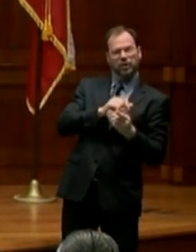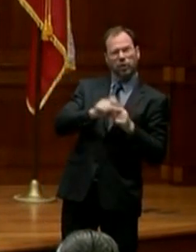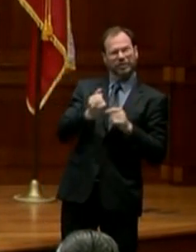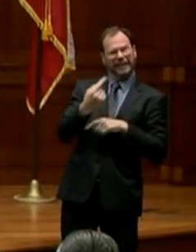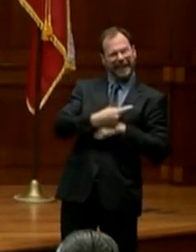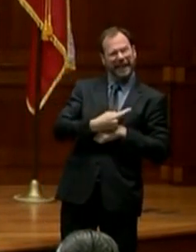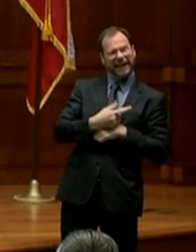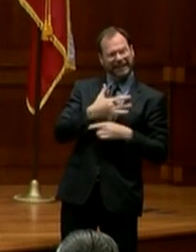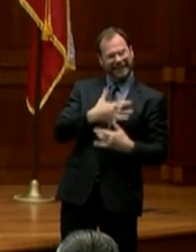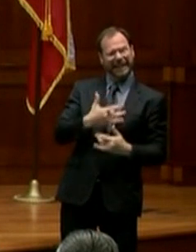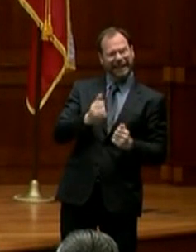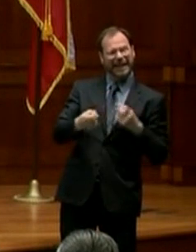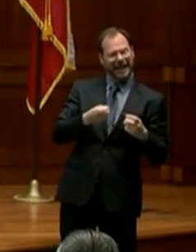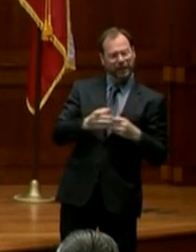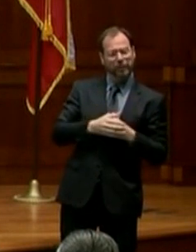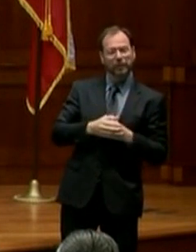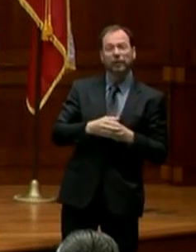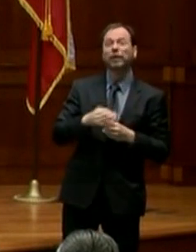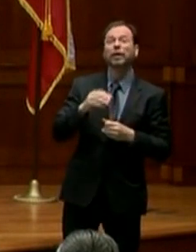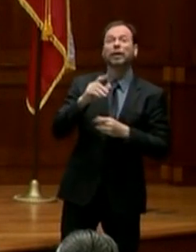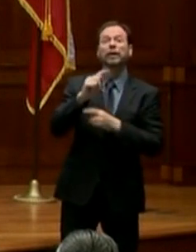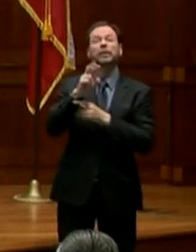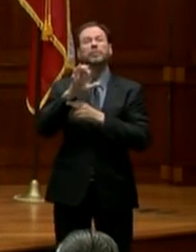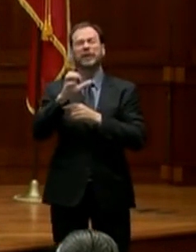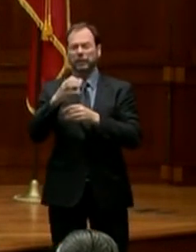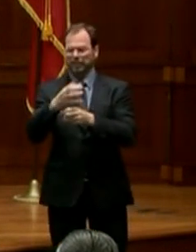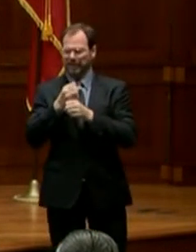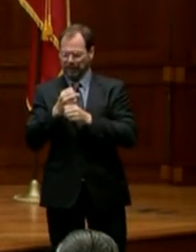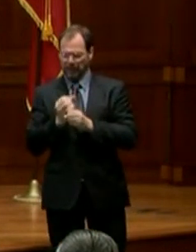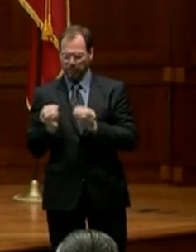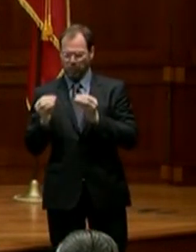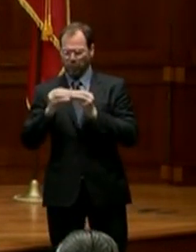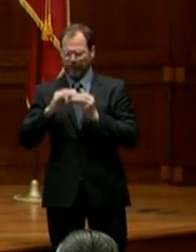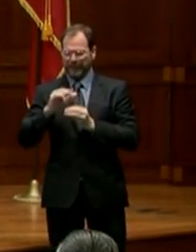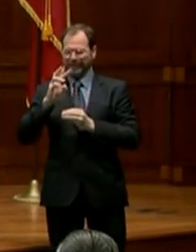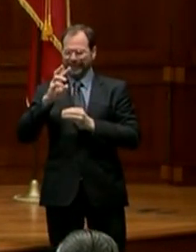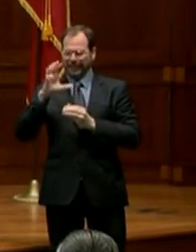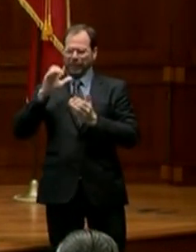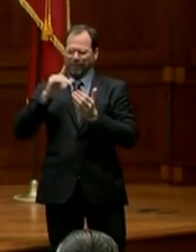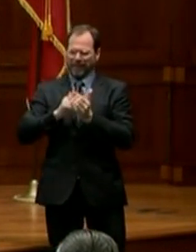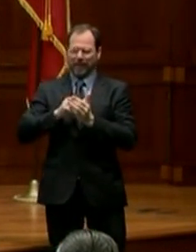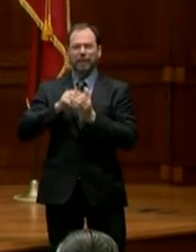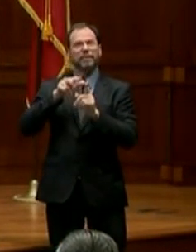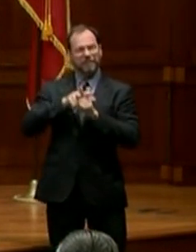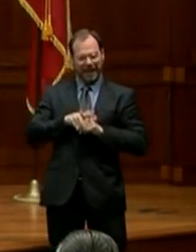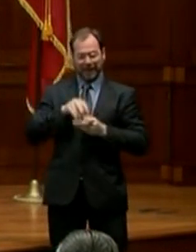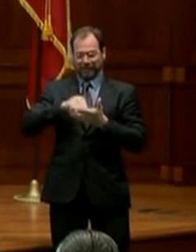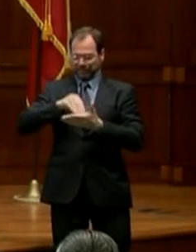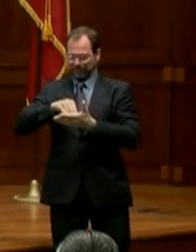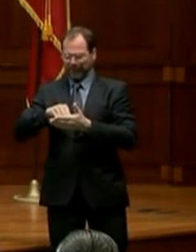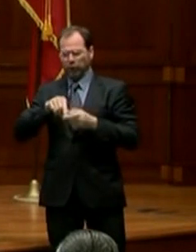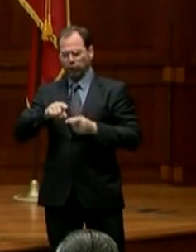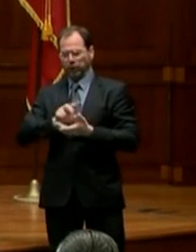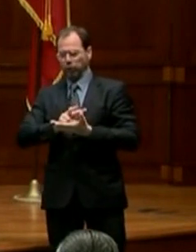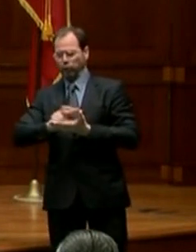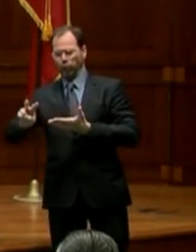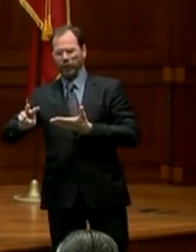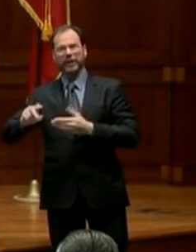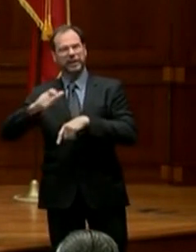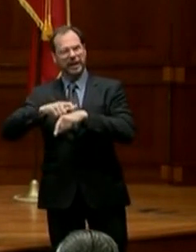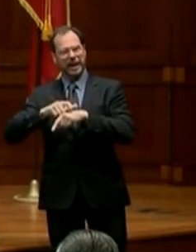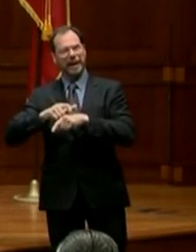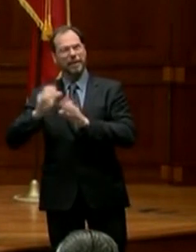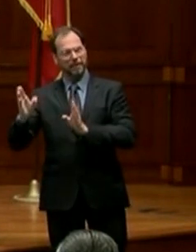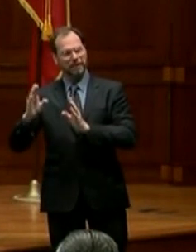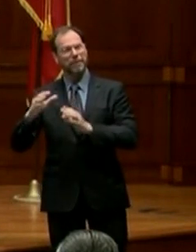the Workforce Commission has taken in more than 600,000 claims already in a two-week period since the coronavirus